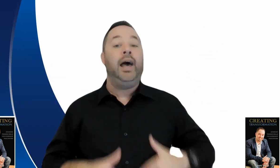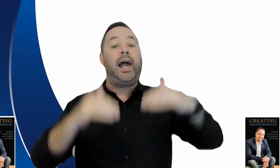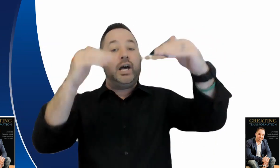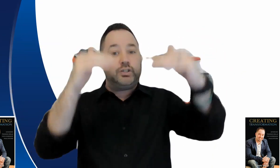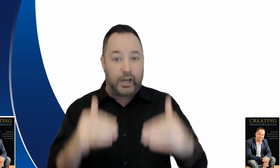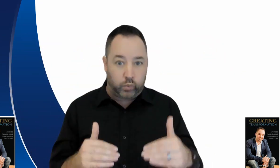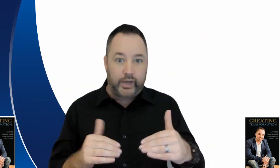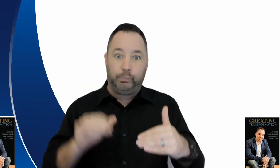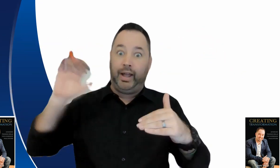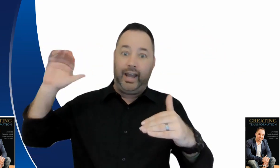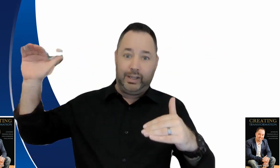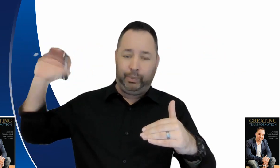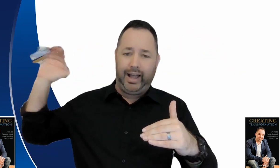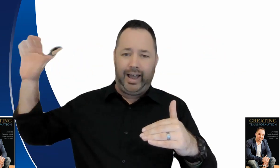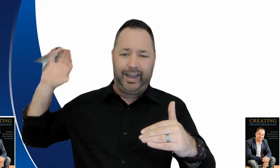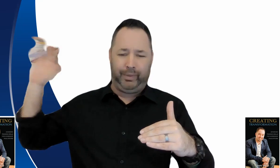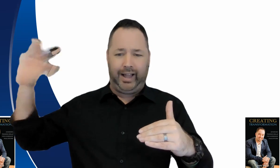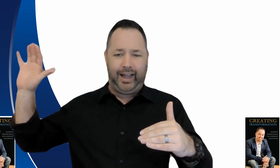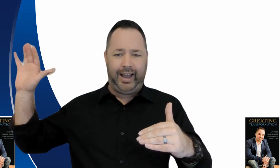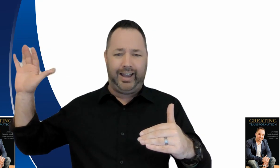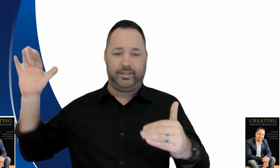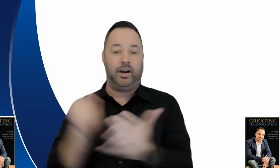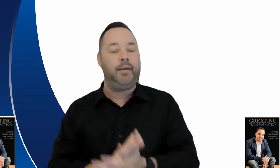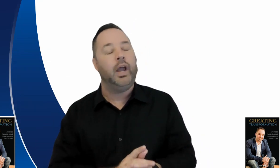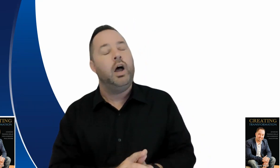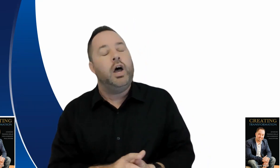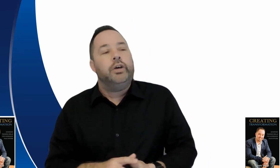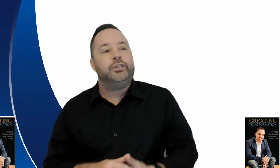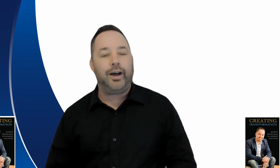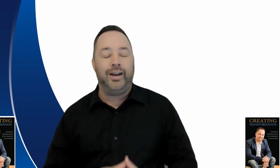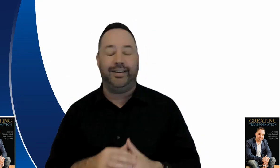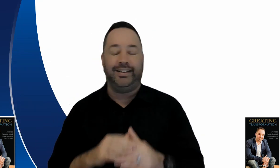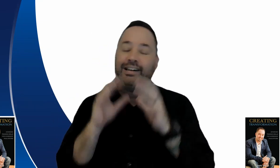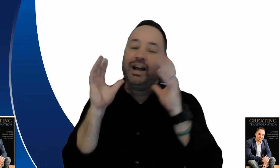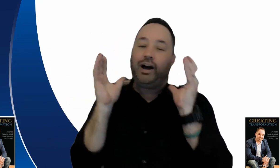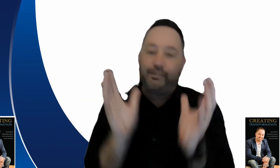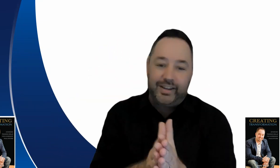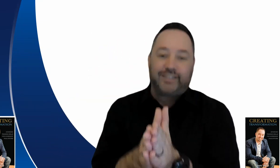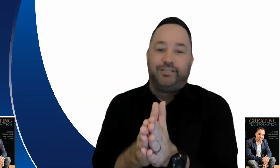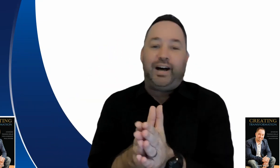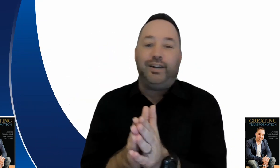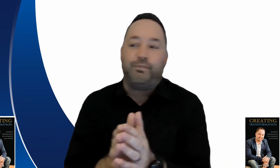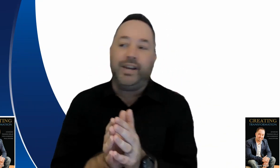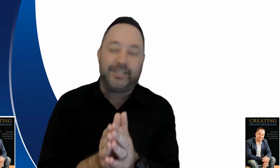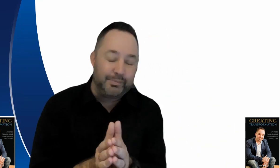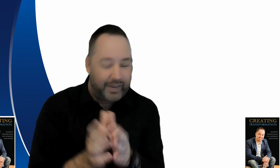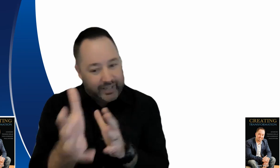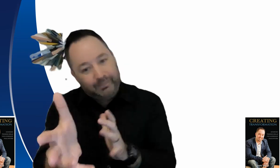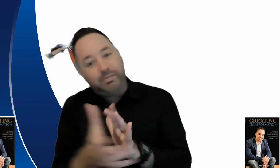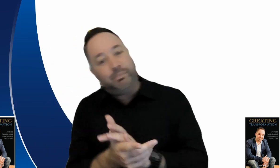as i read please please so hopefully you got some value from this and you know maybe